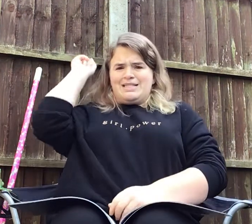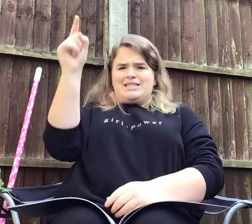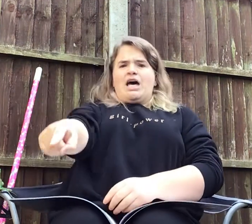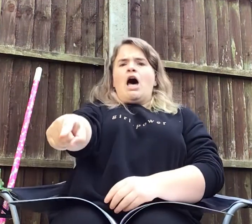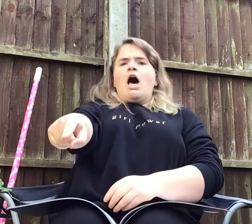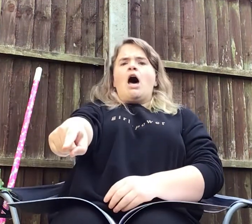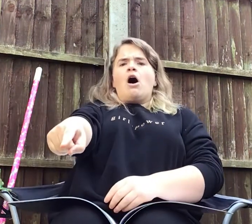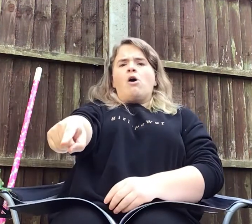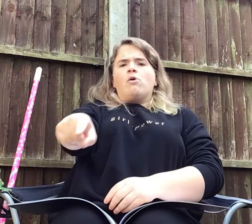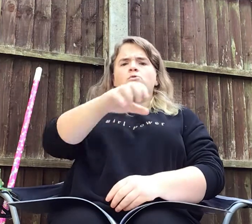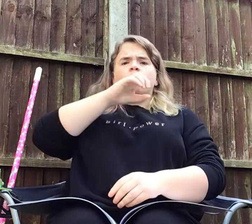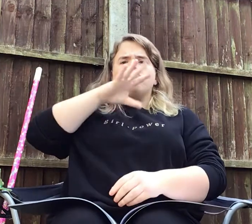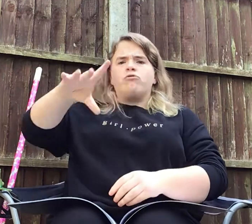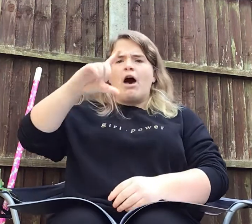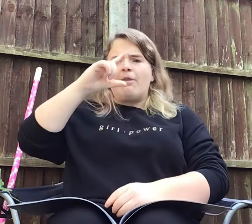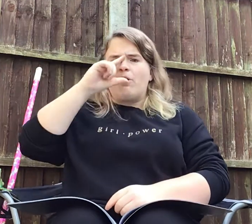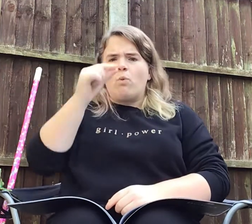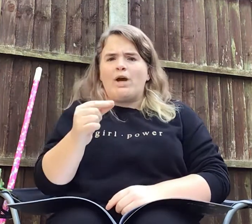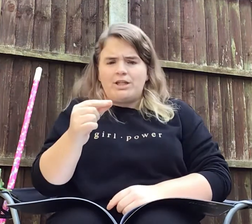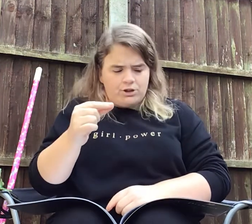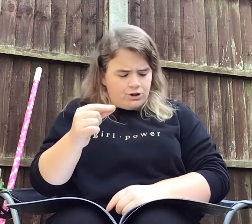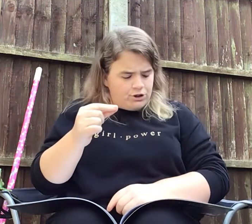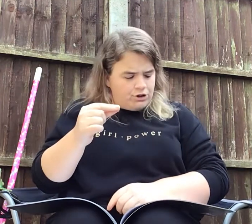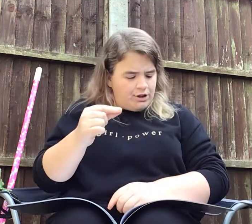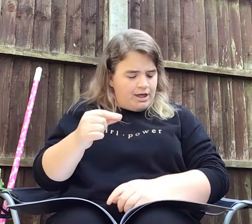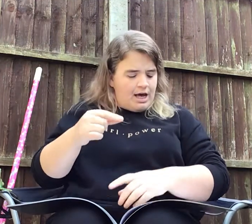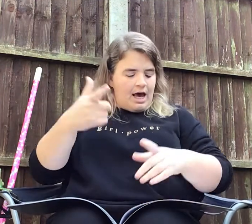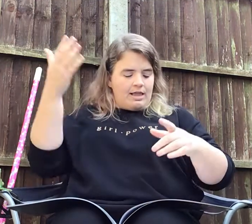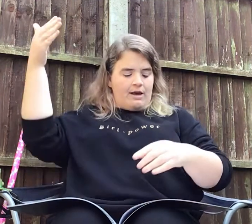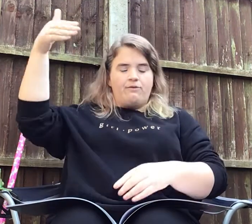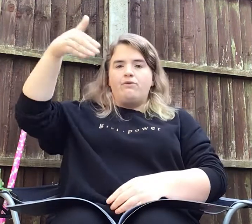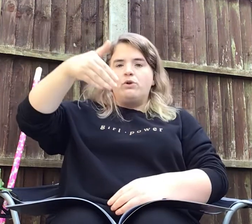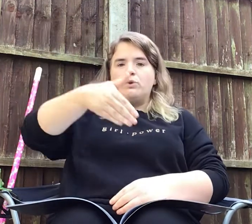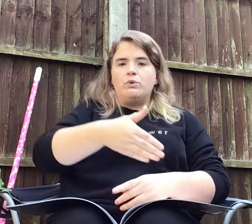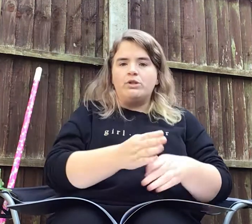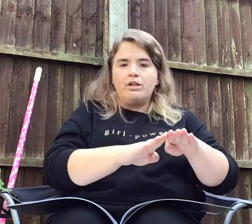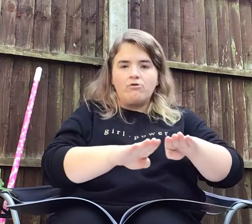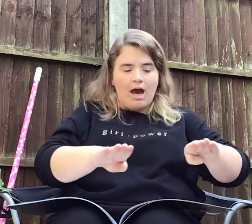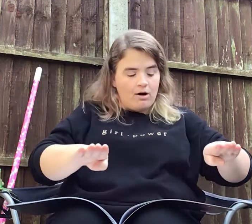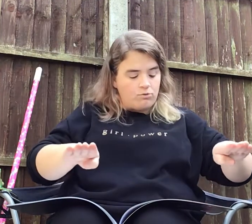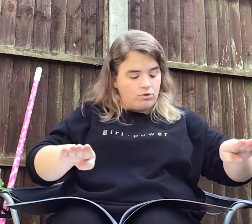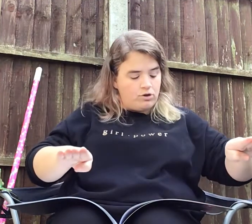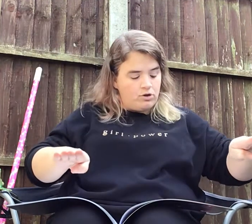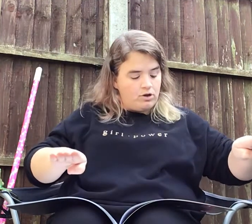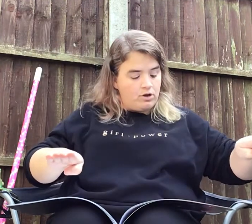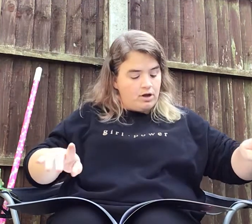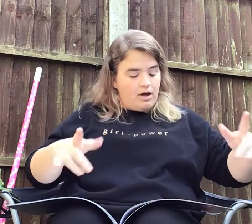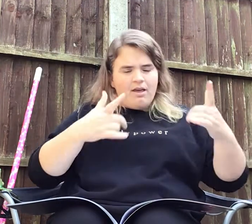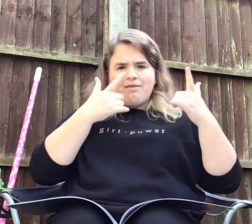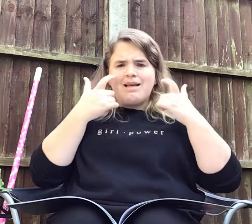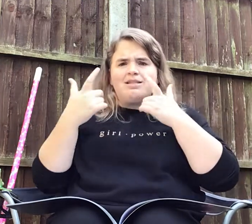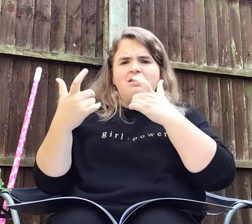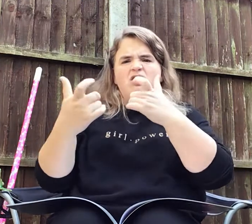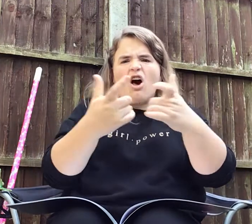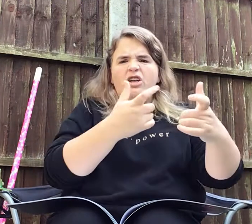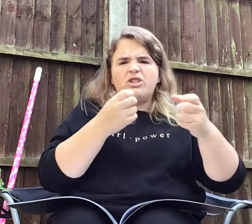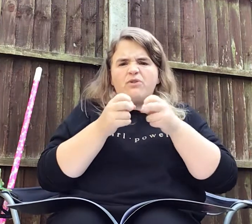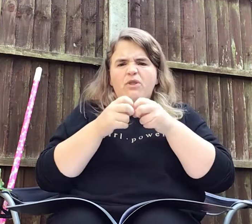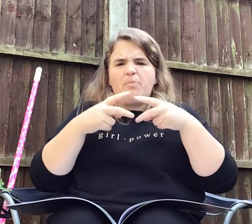Down! cried the witch. And they flew to the ground. They searched for the